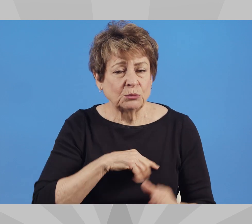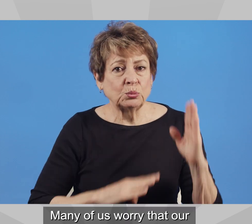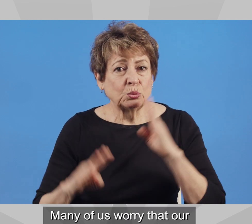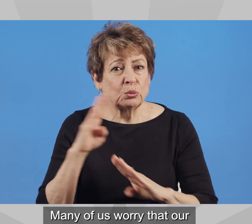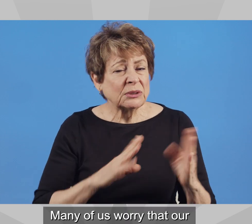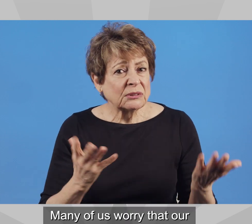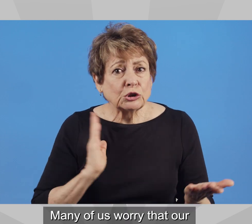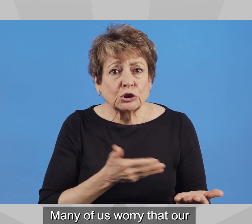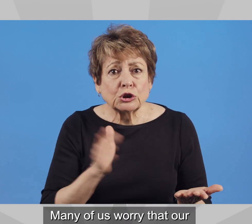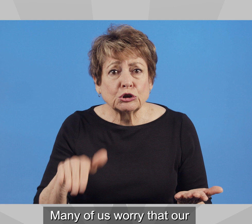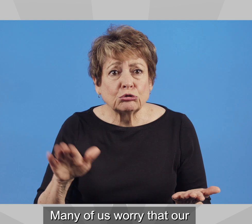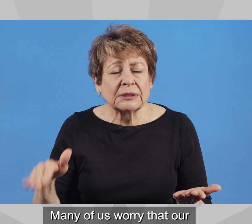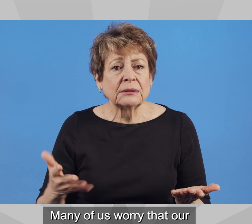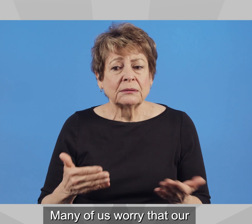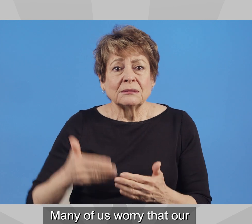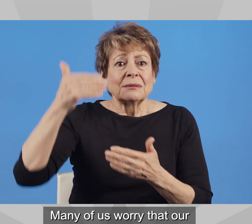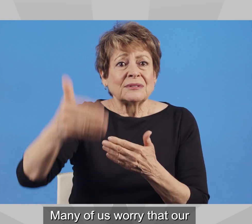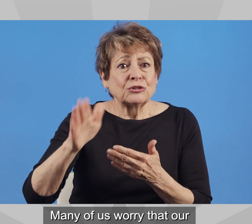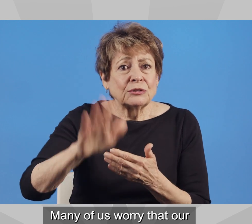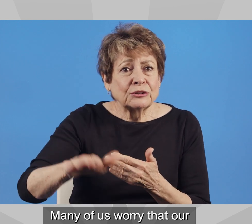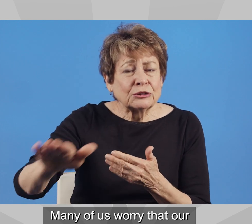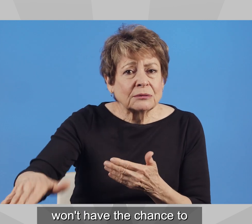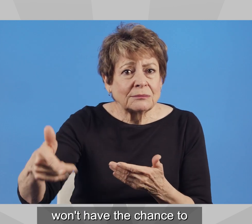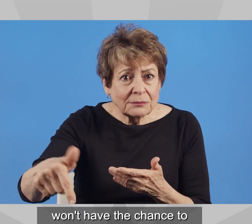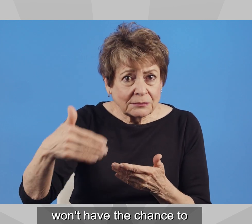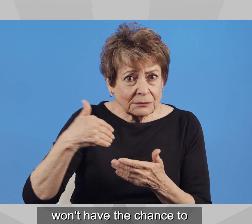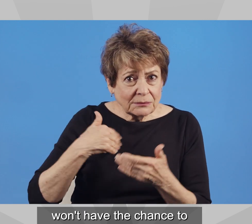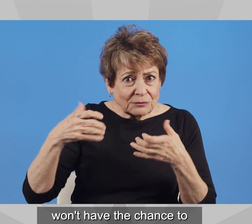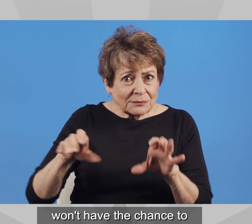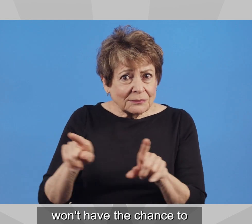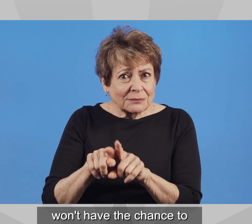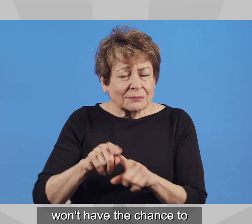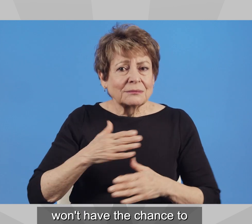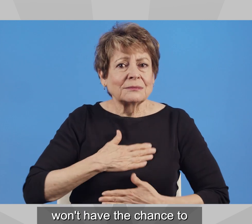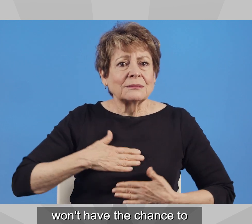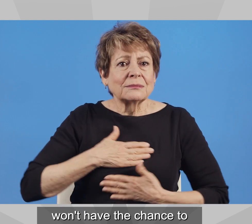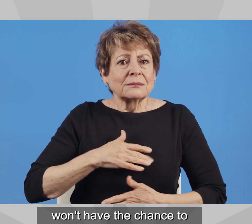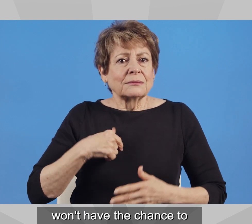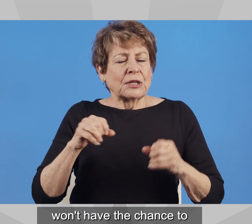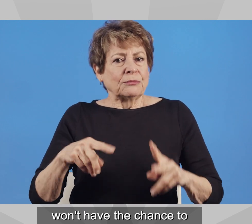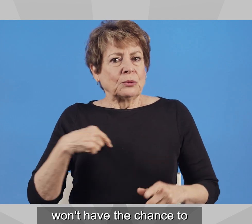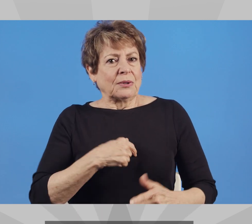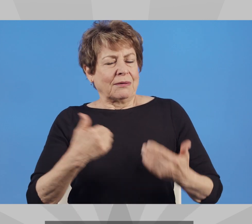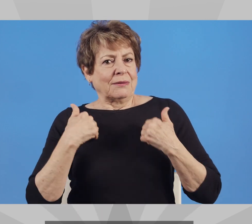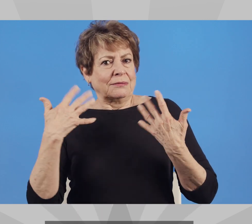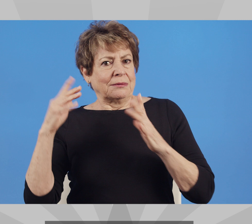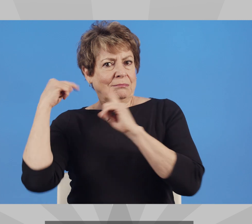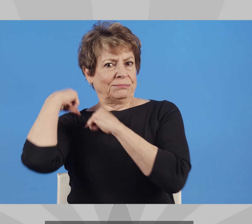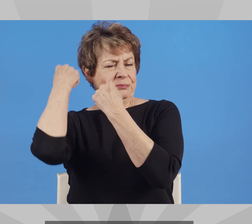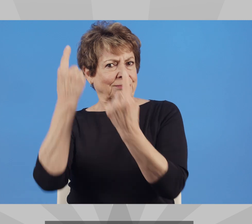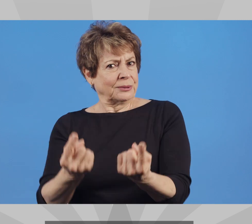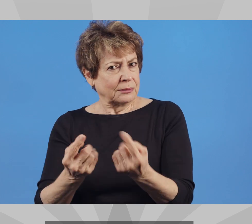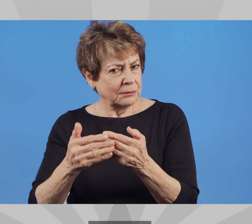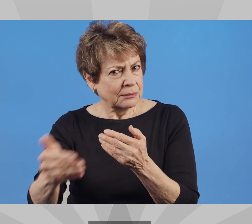Many of us worry that our children and grandchildren won't have the chance to enjoy the same opportunities and lifestyle